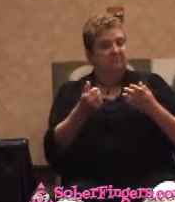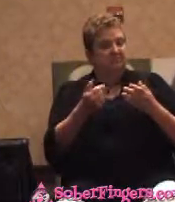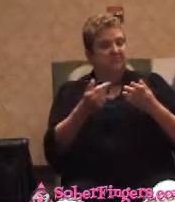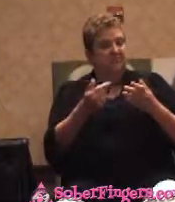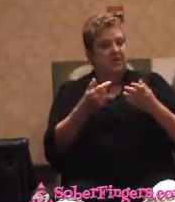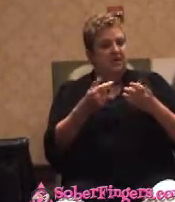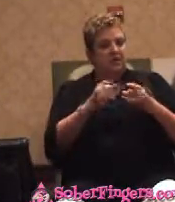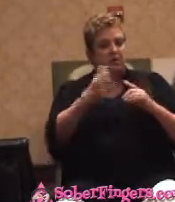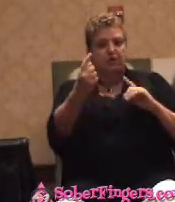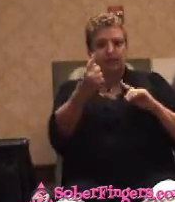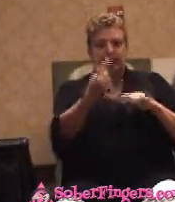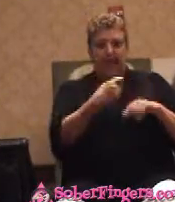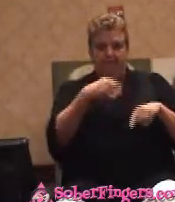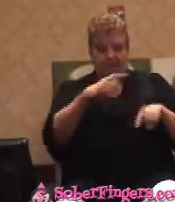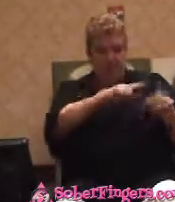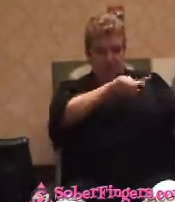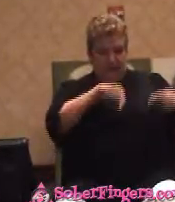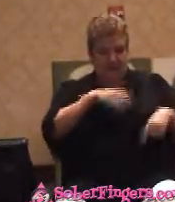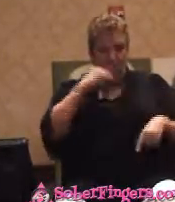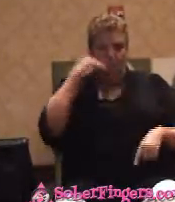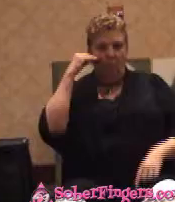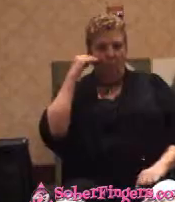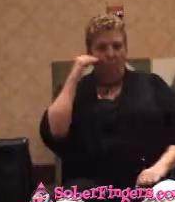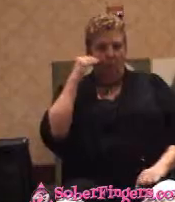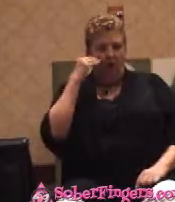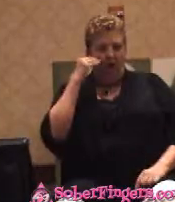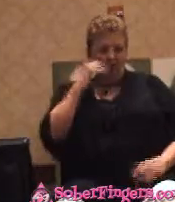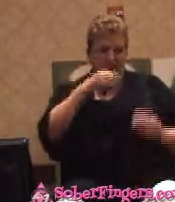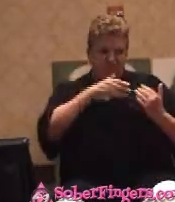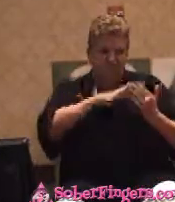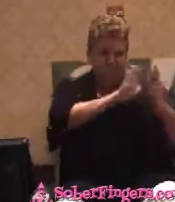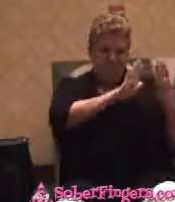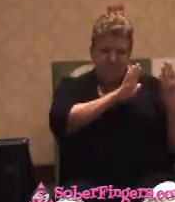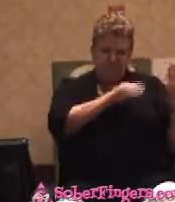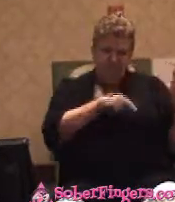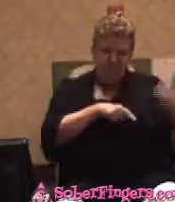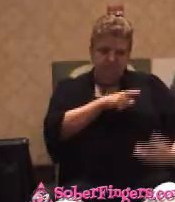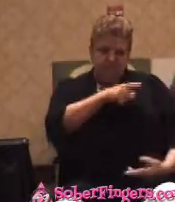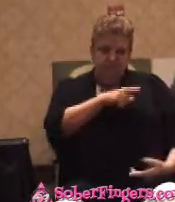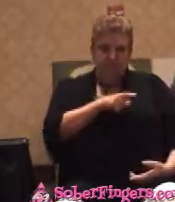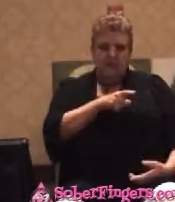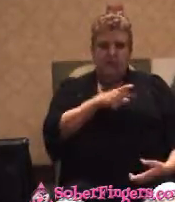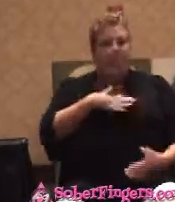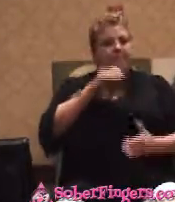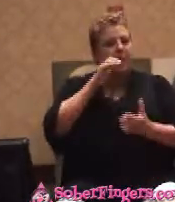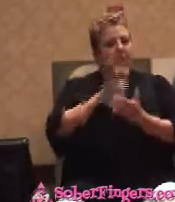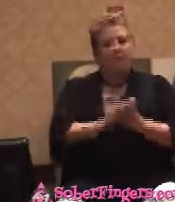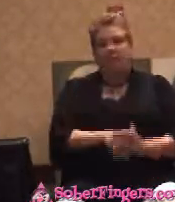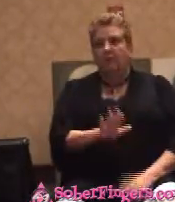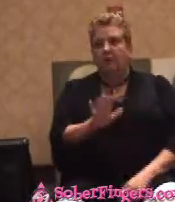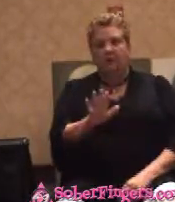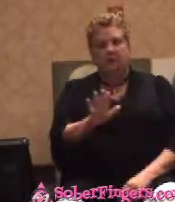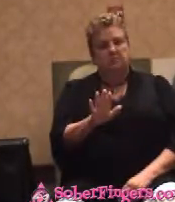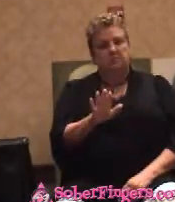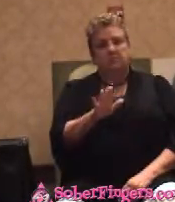came in, I confronted her. Now my wife is the most difficult witness I ever cross-examination.